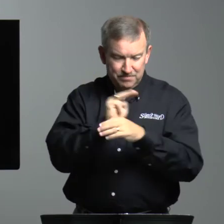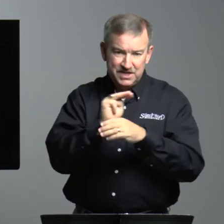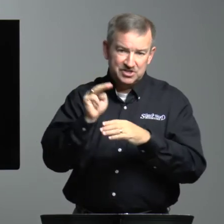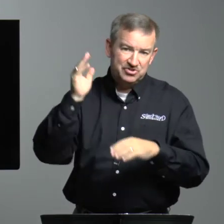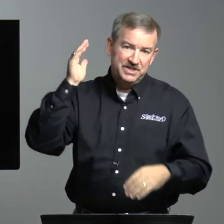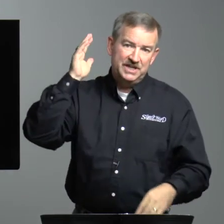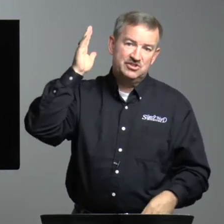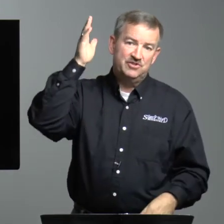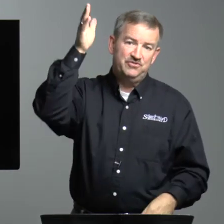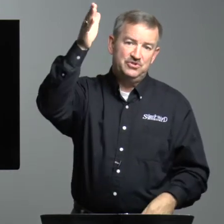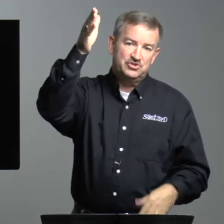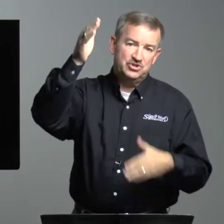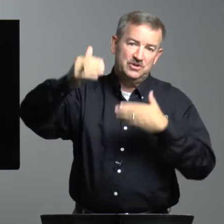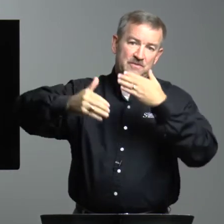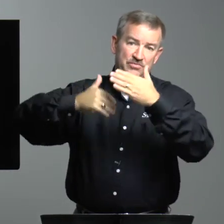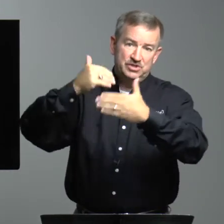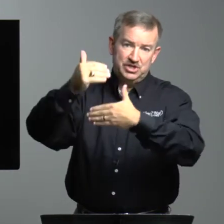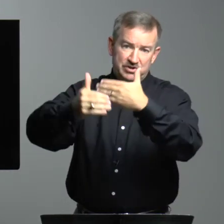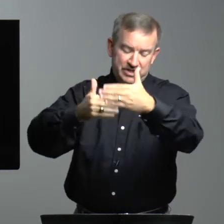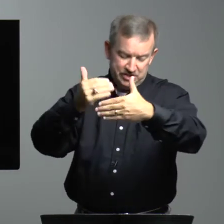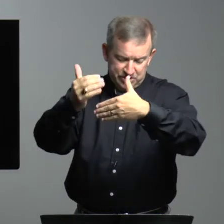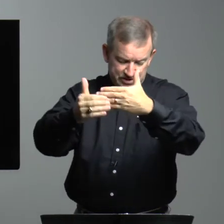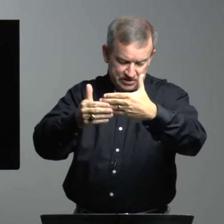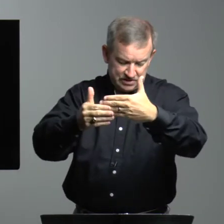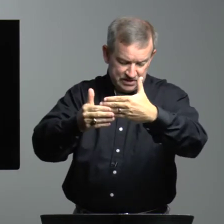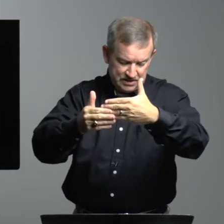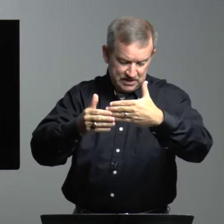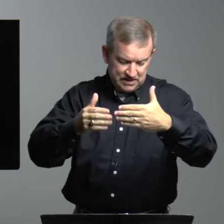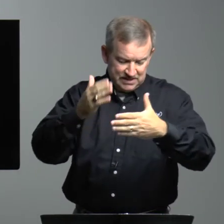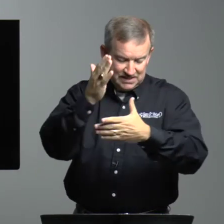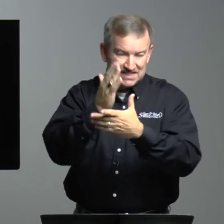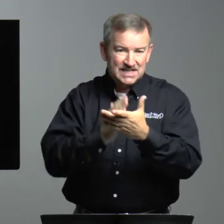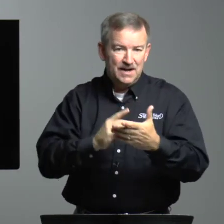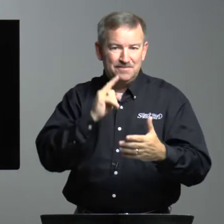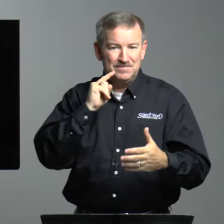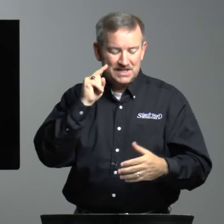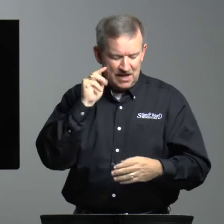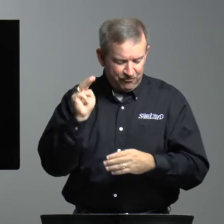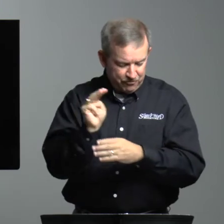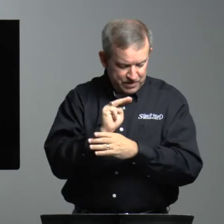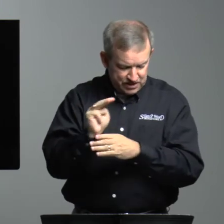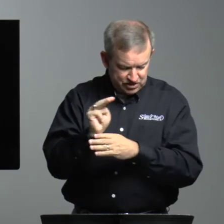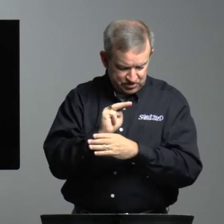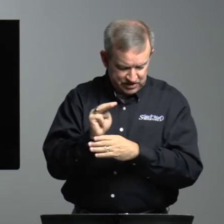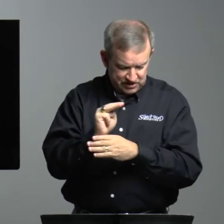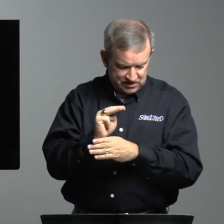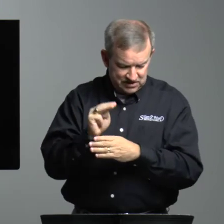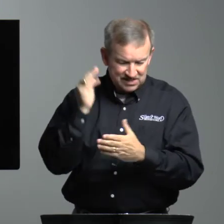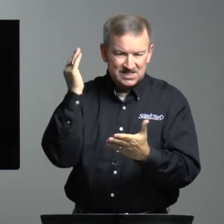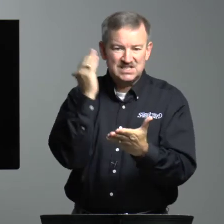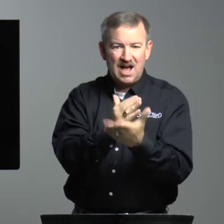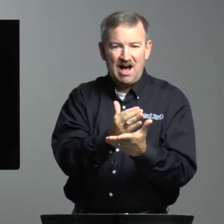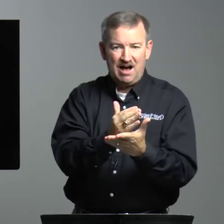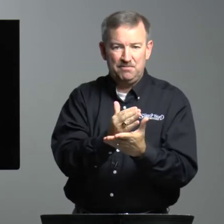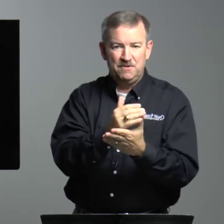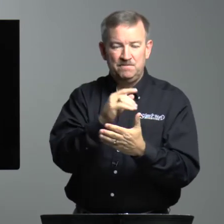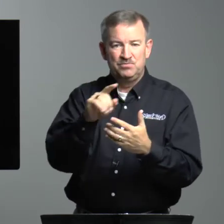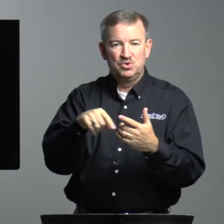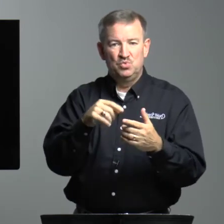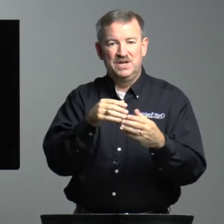ministry into future generations. Some deaf ministries stop when